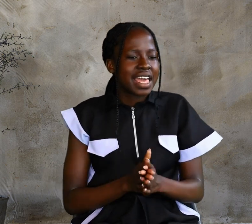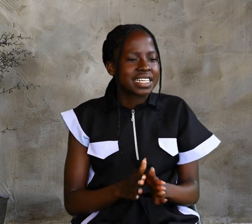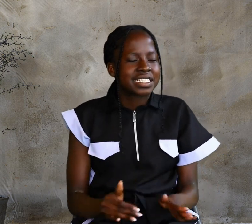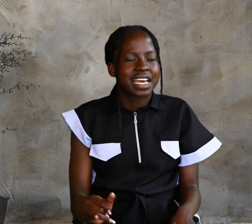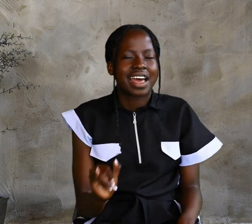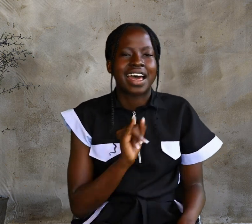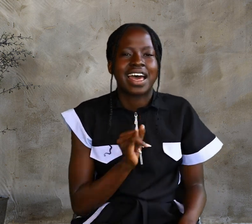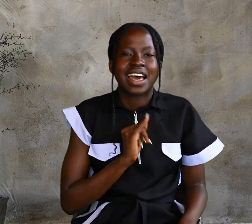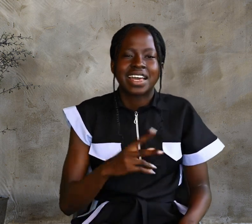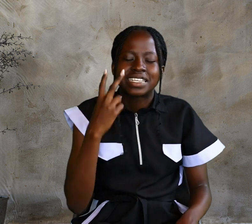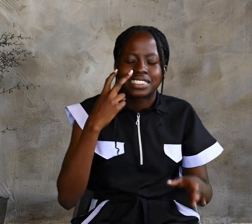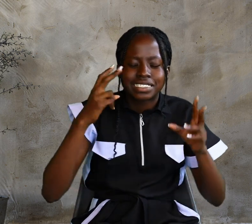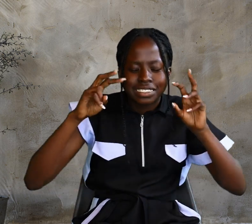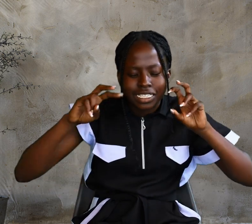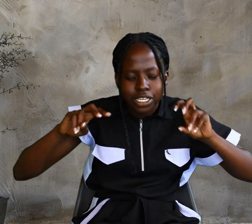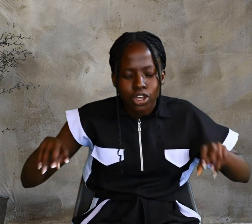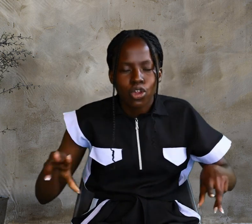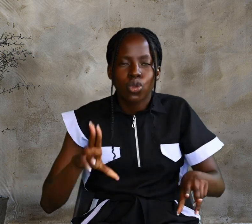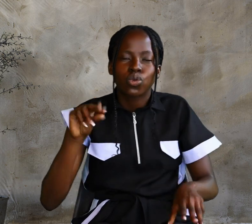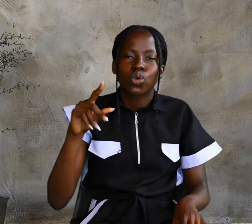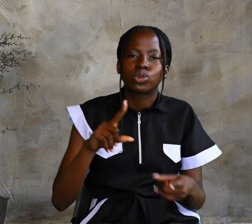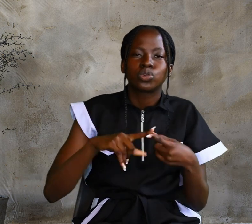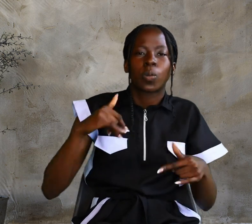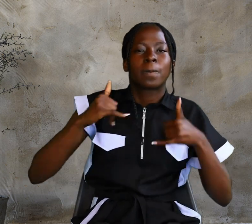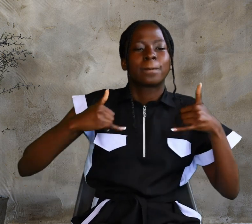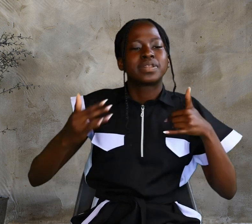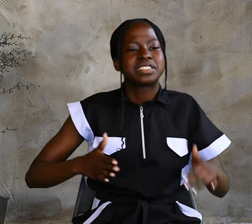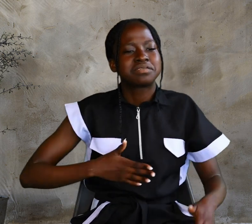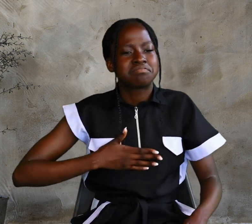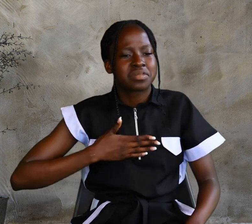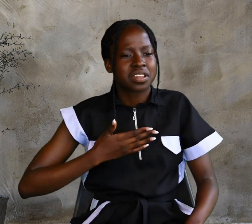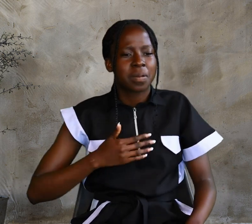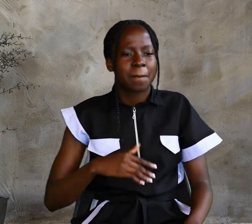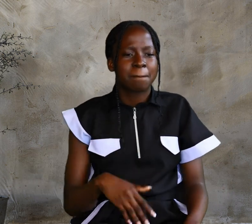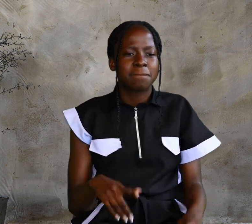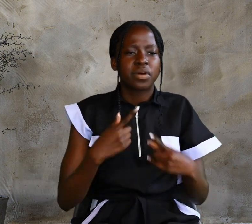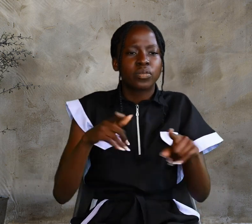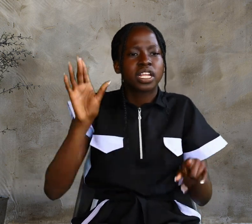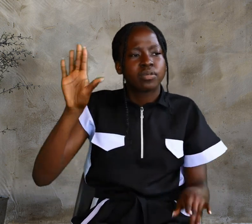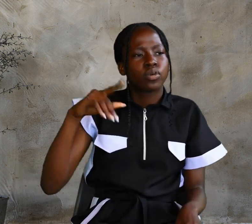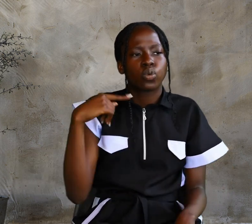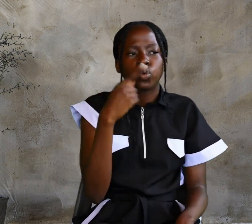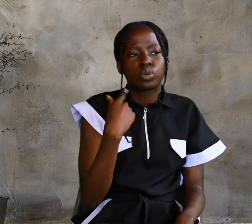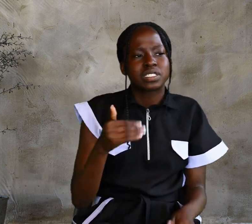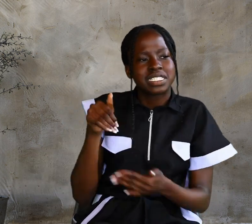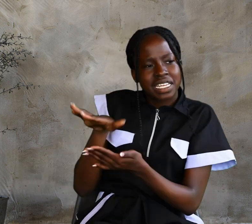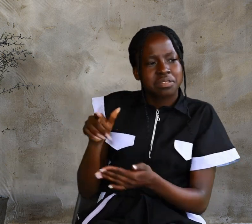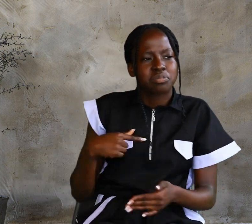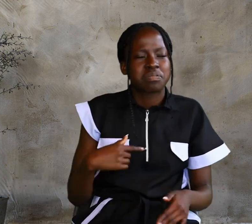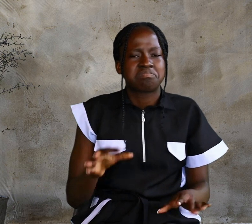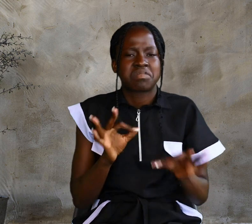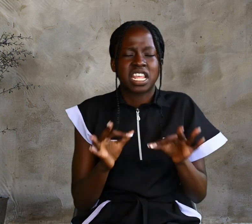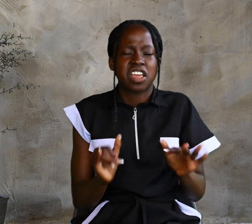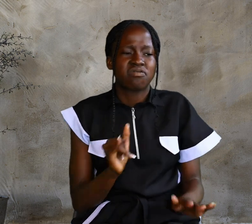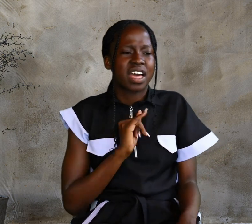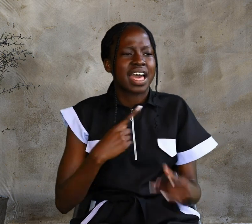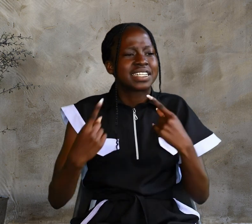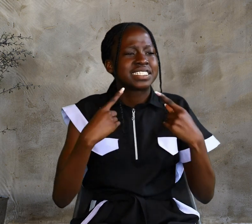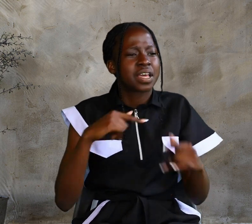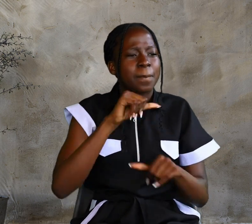I seek not to please myself, but him who sent me. If I testify about myself, my